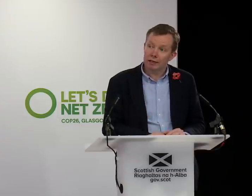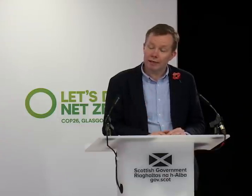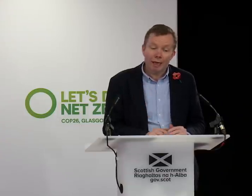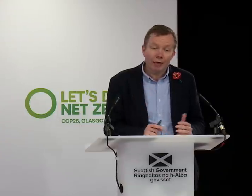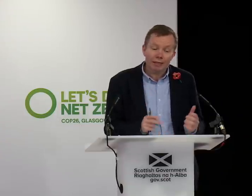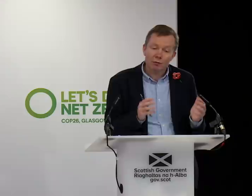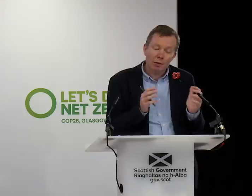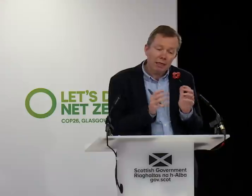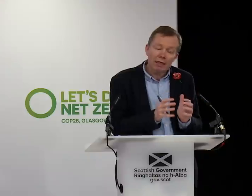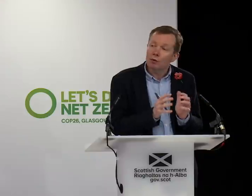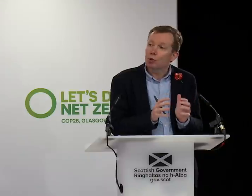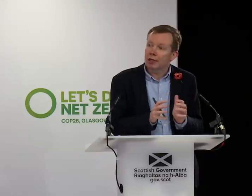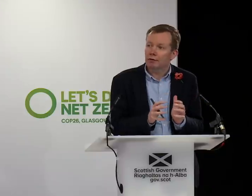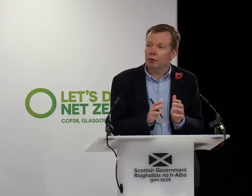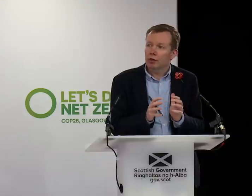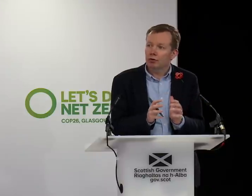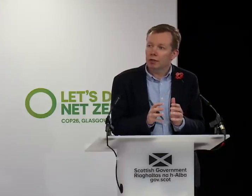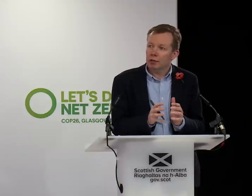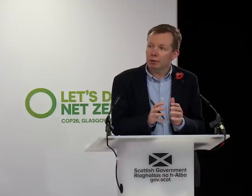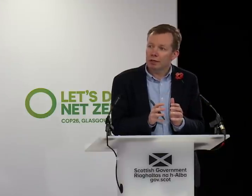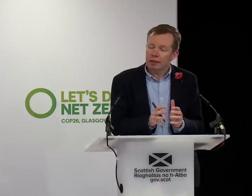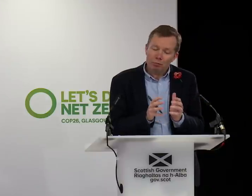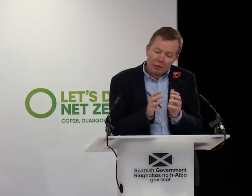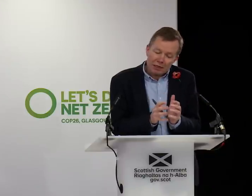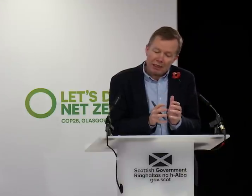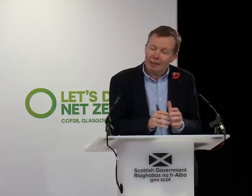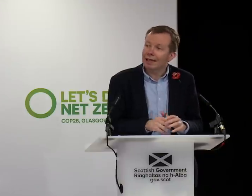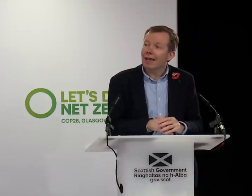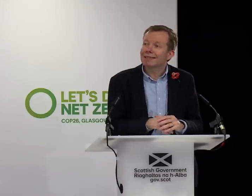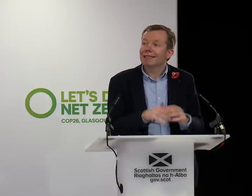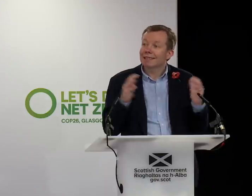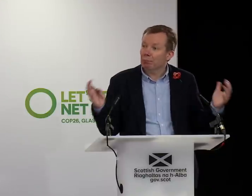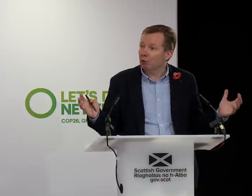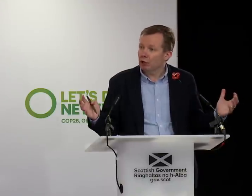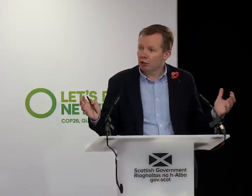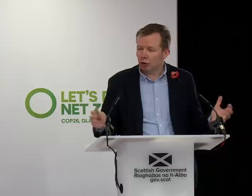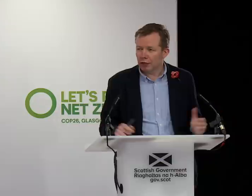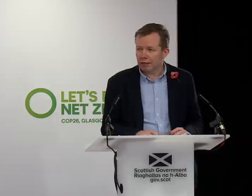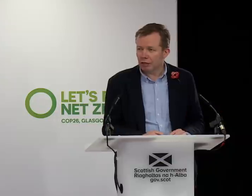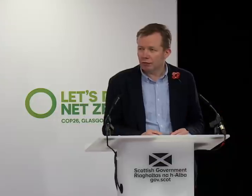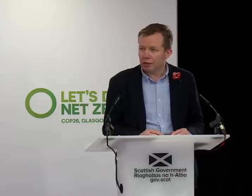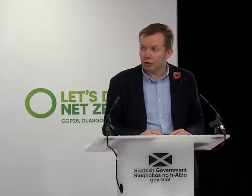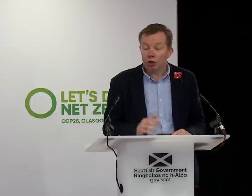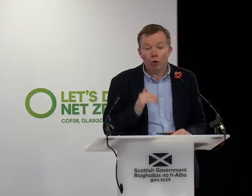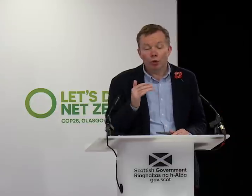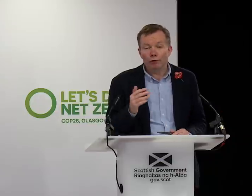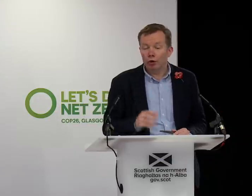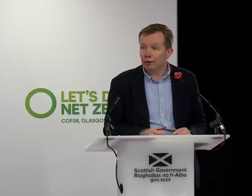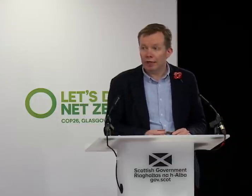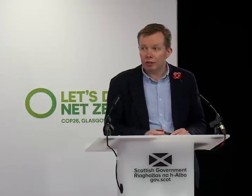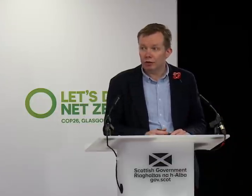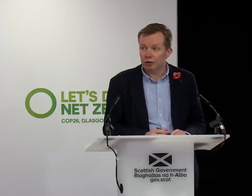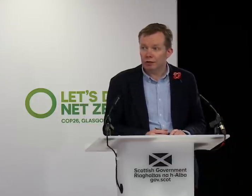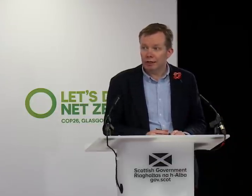follow the guidance. I would ask them to be even more careful during this period, particularly as an example to our international visitors who are